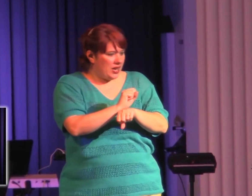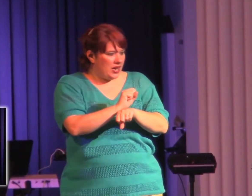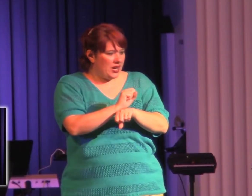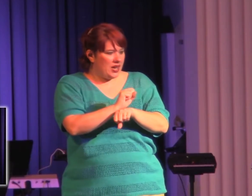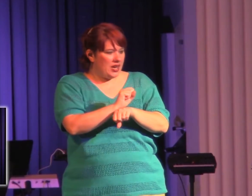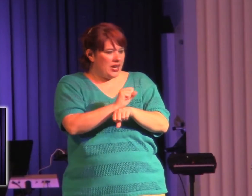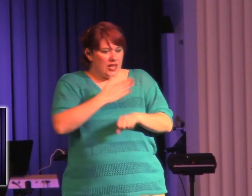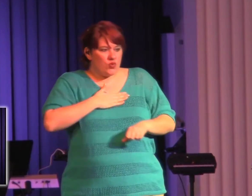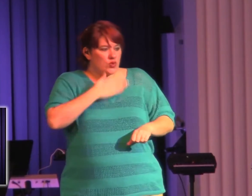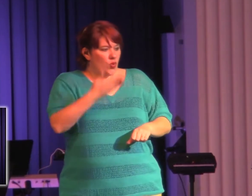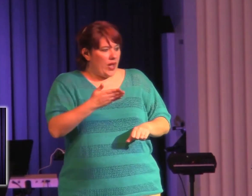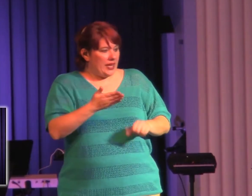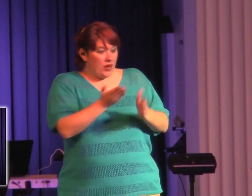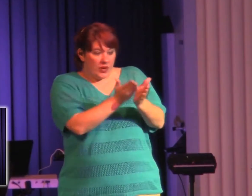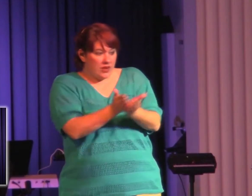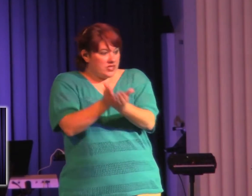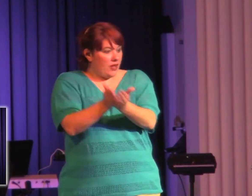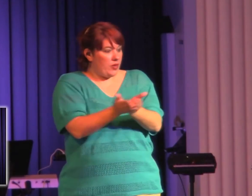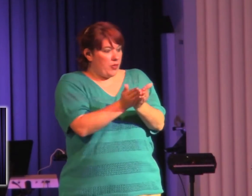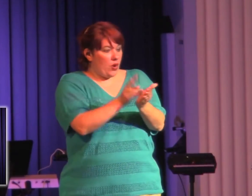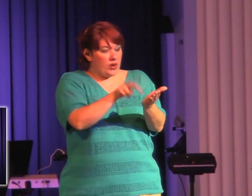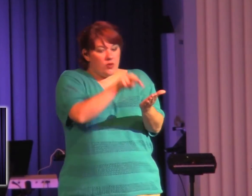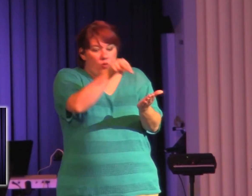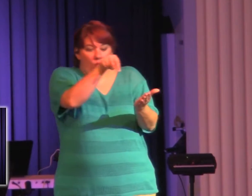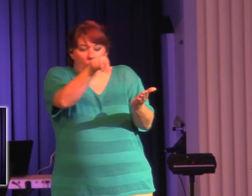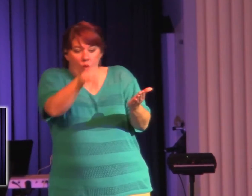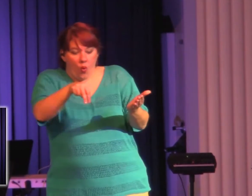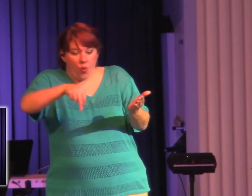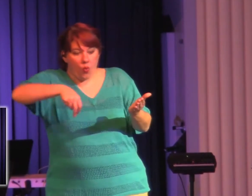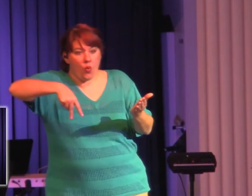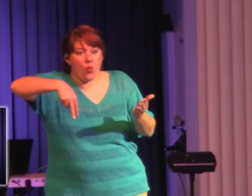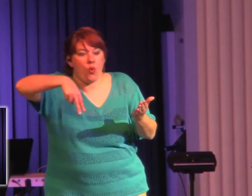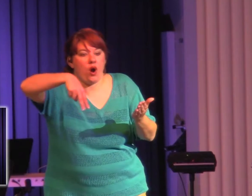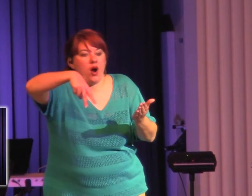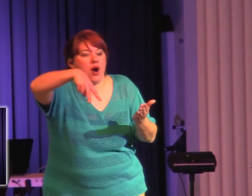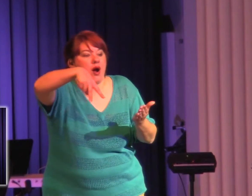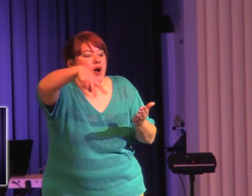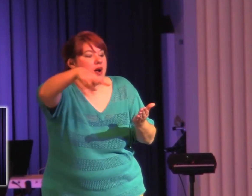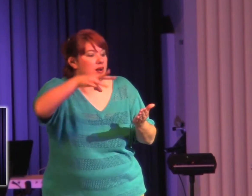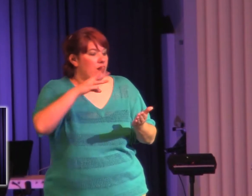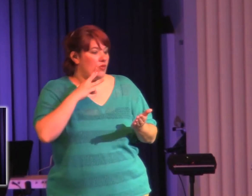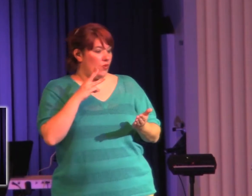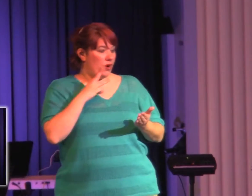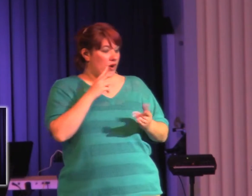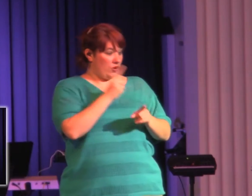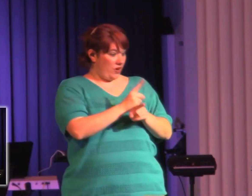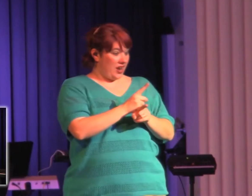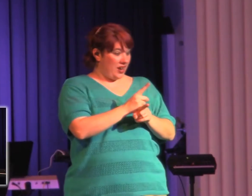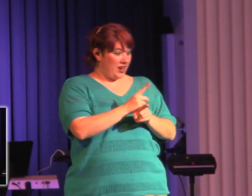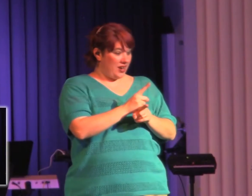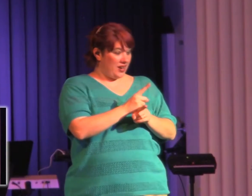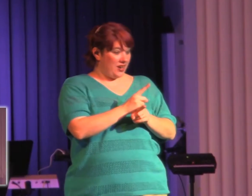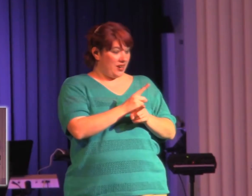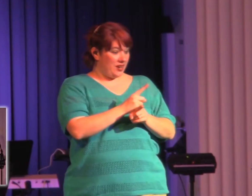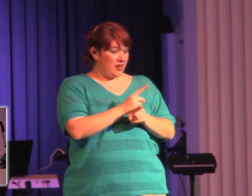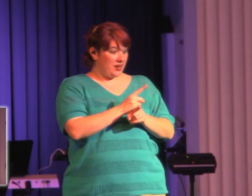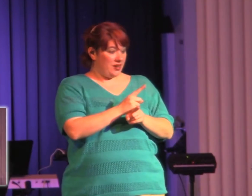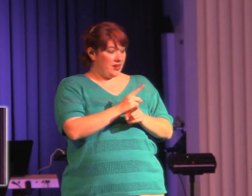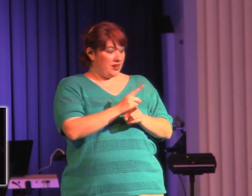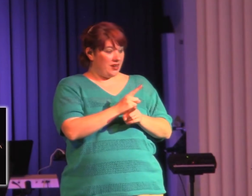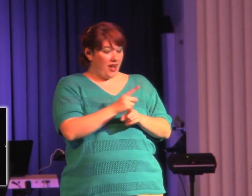walk on water, and it wasn't the Atchafalaya Basin. I mean, you can almost do that. But the man who